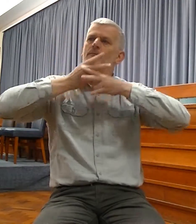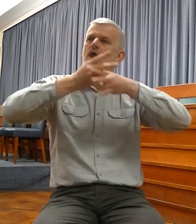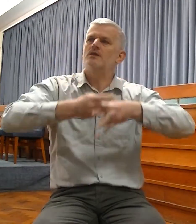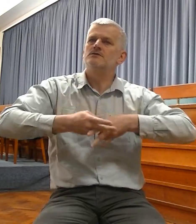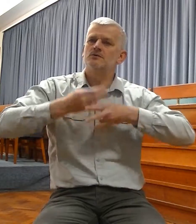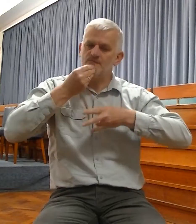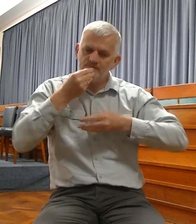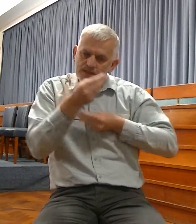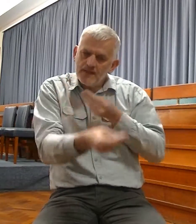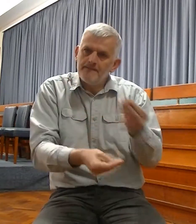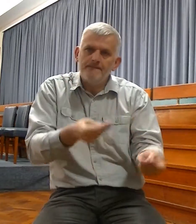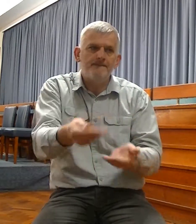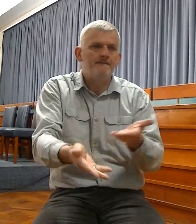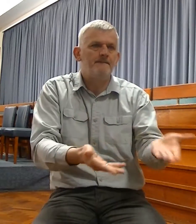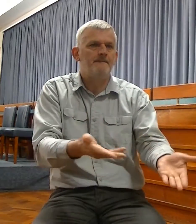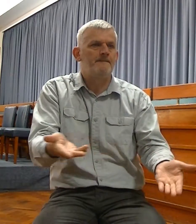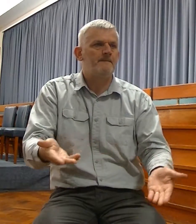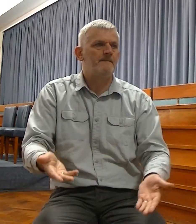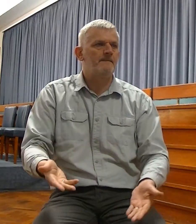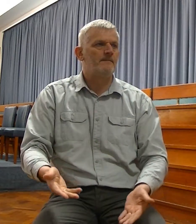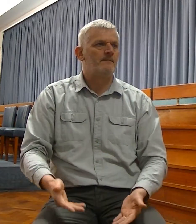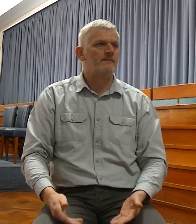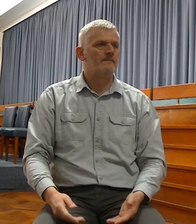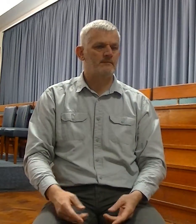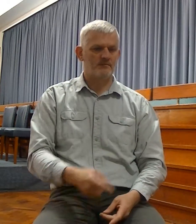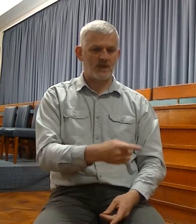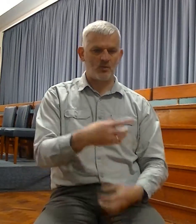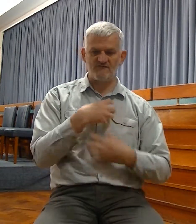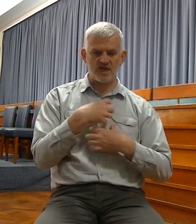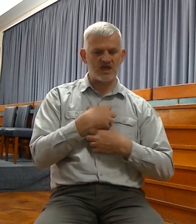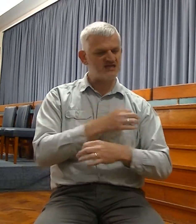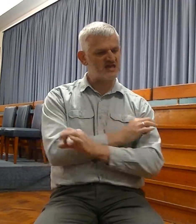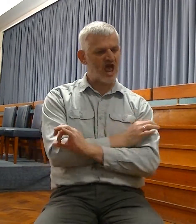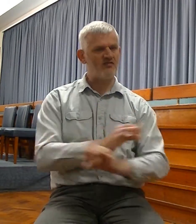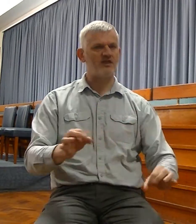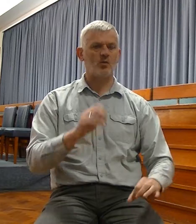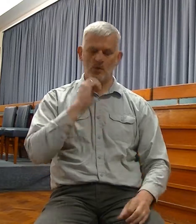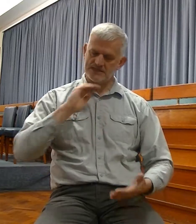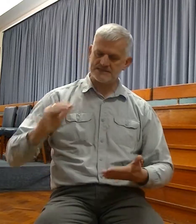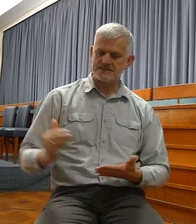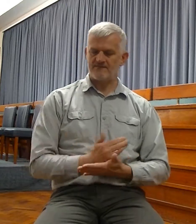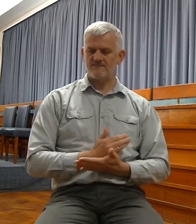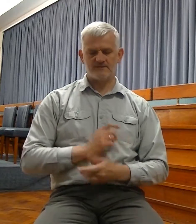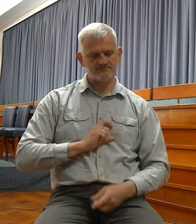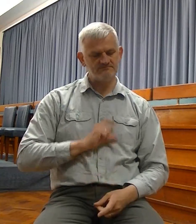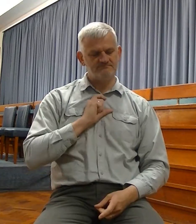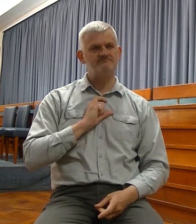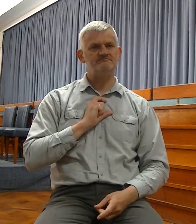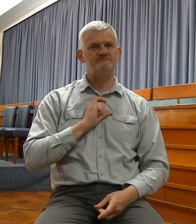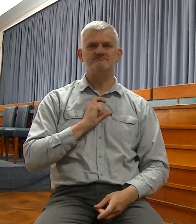And they shall fear no more. They'll have absolute security, nor be dismayed, which you could